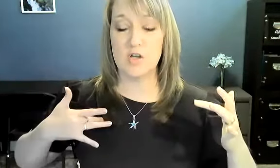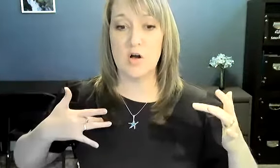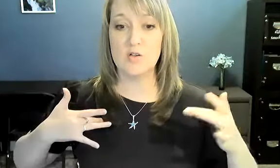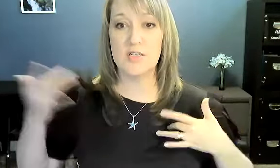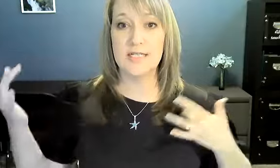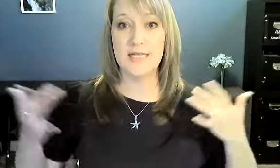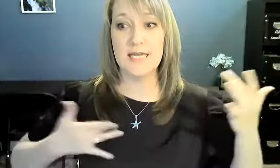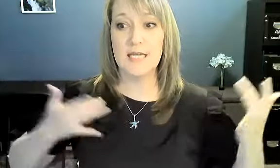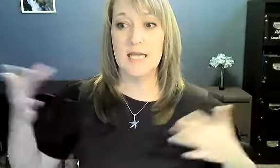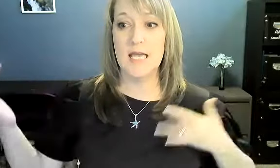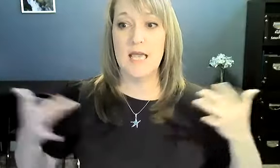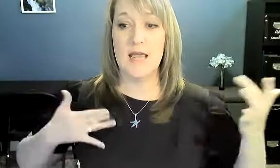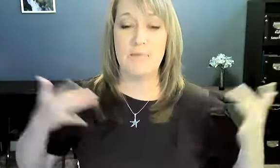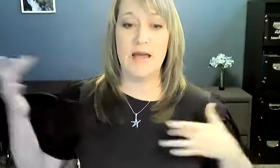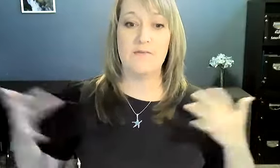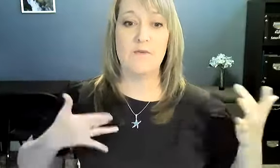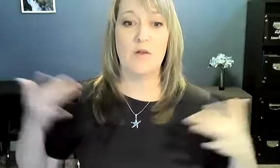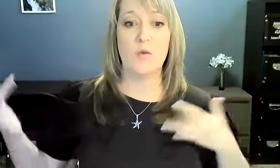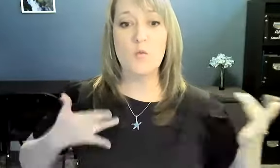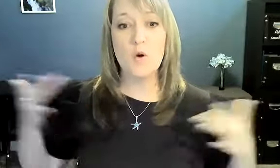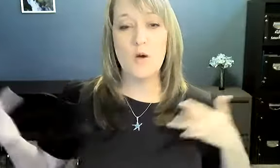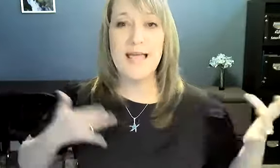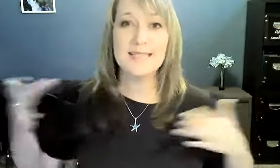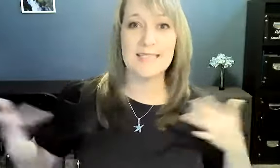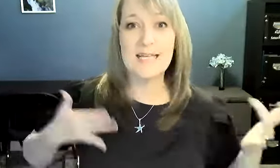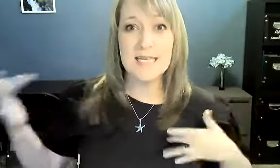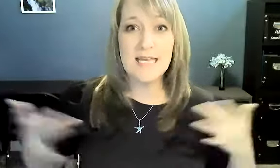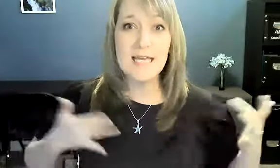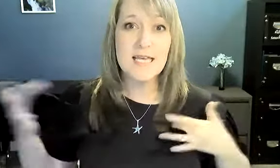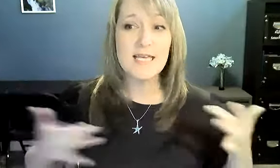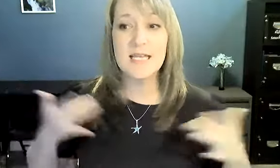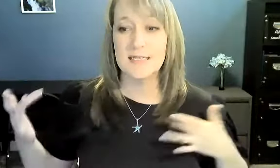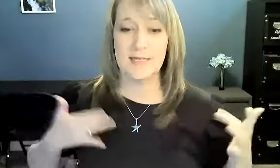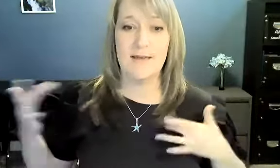alternately and back and forth. woo! Excited. Okay.